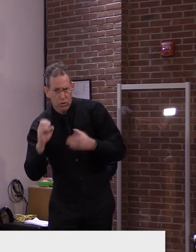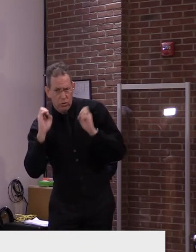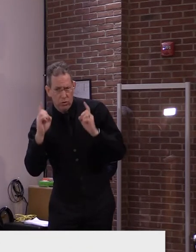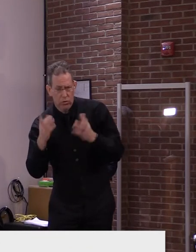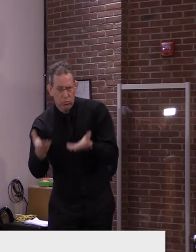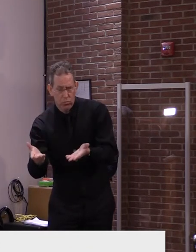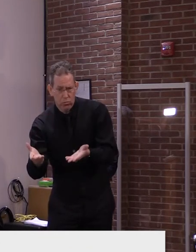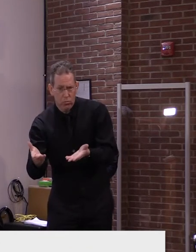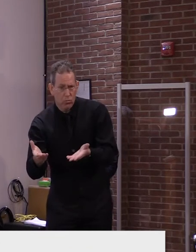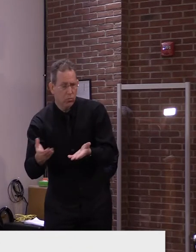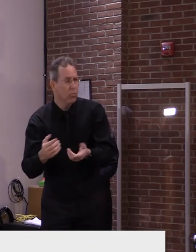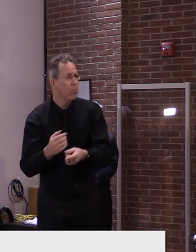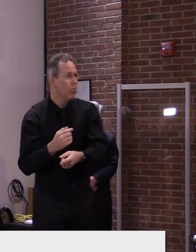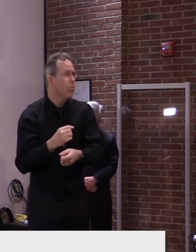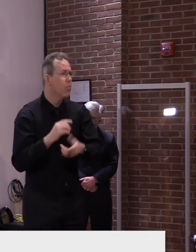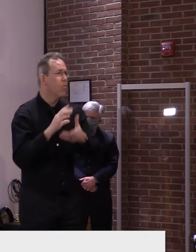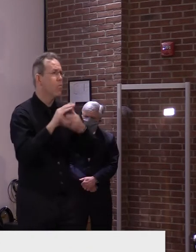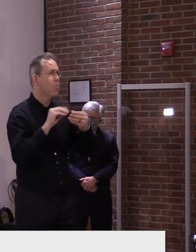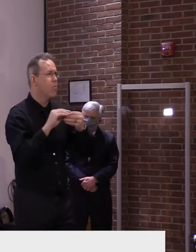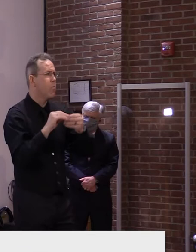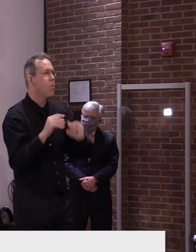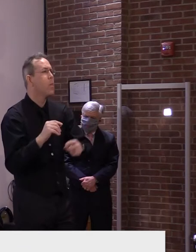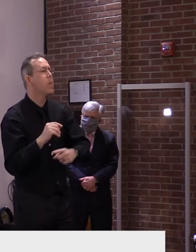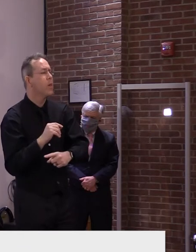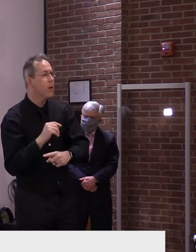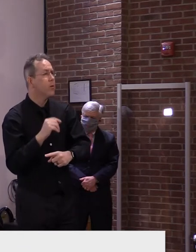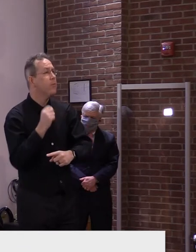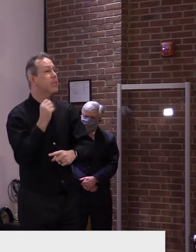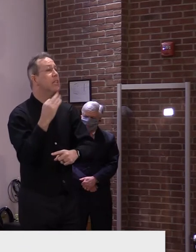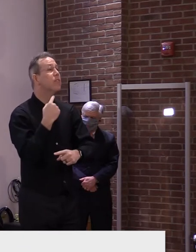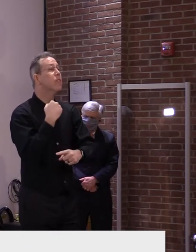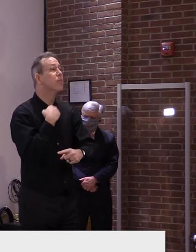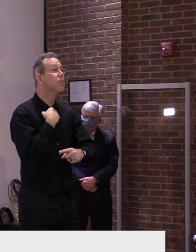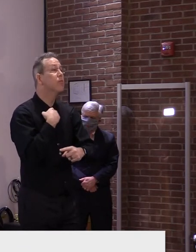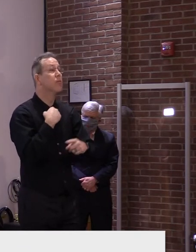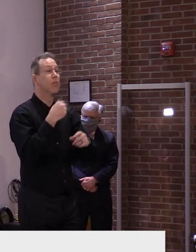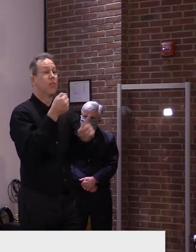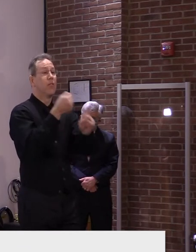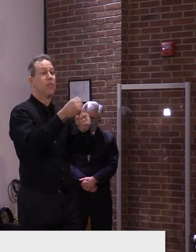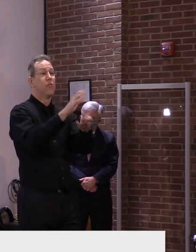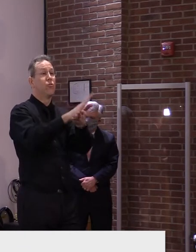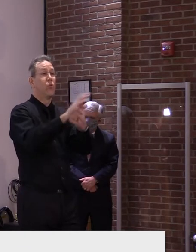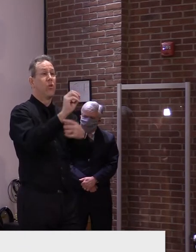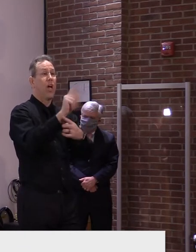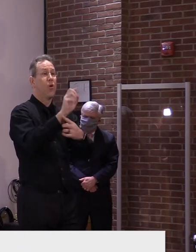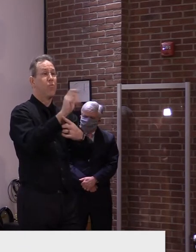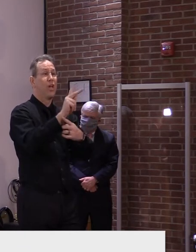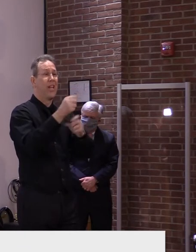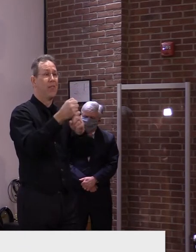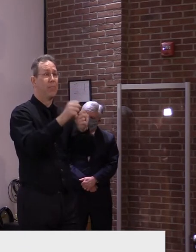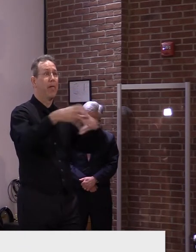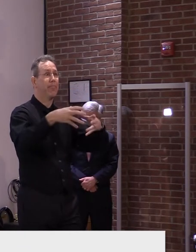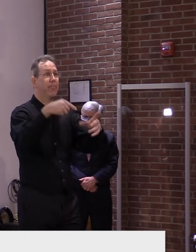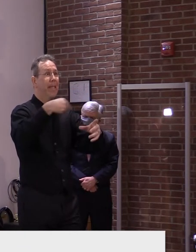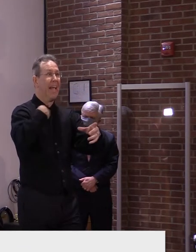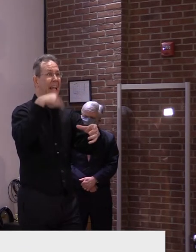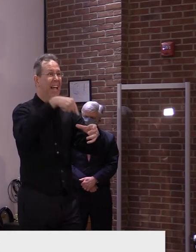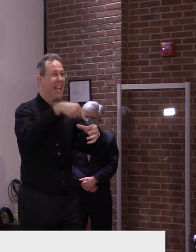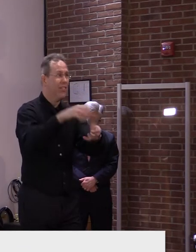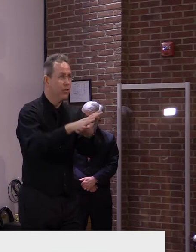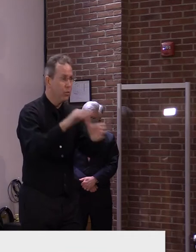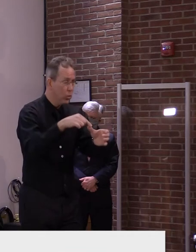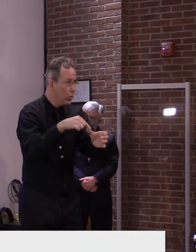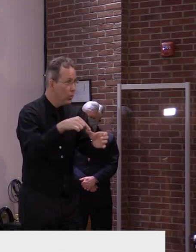Yeah, I, firstly, I would just say, you know, outbreak, uh, this word, we don't, we haven't seen necessarily outbreaks at school. We've seen cases and